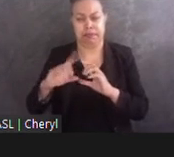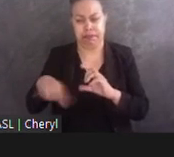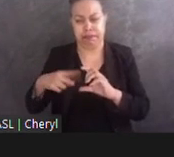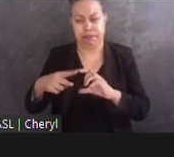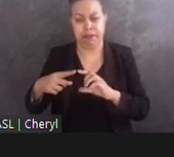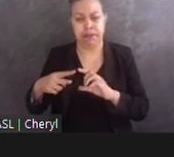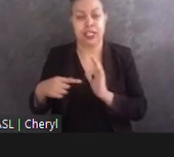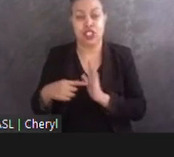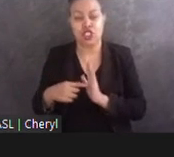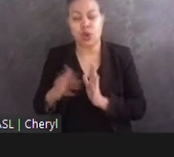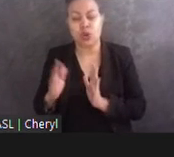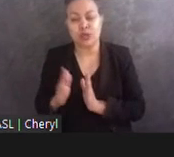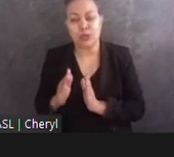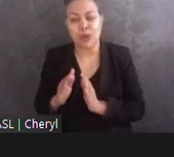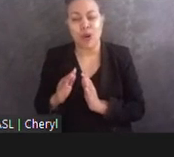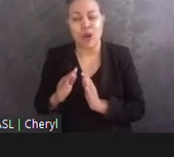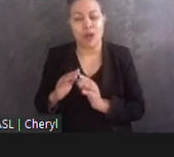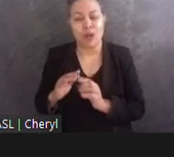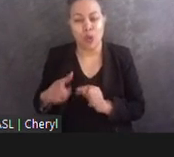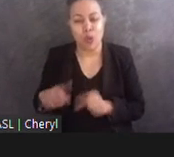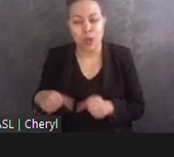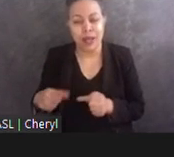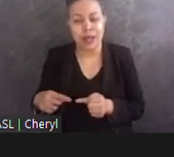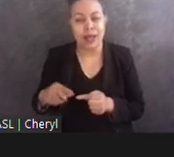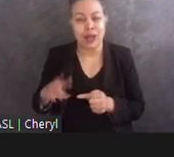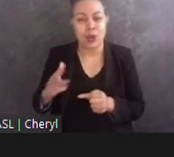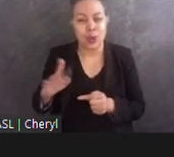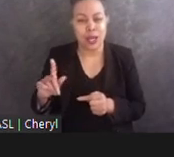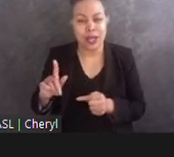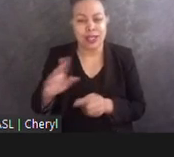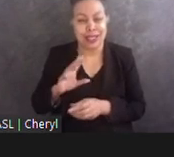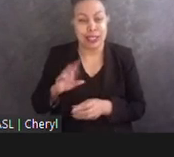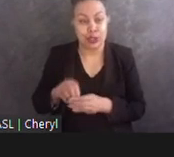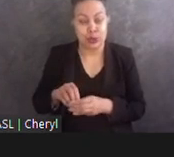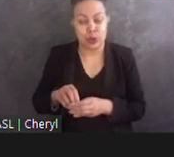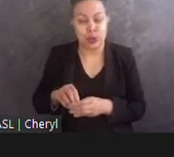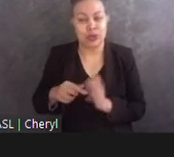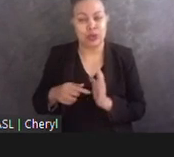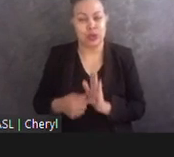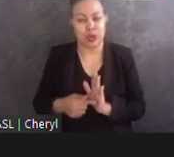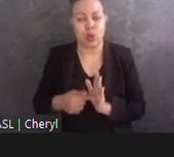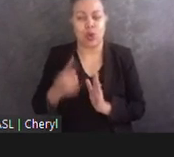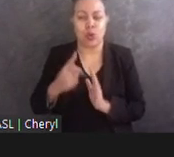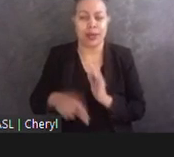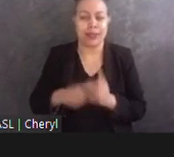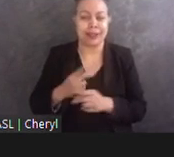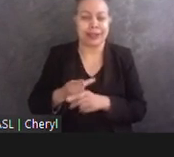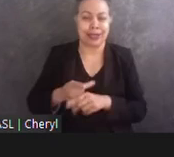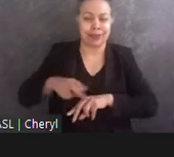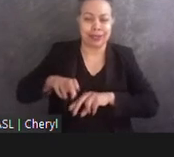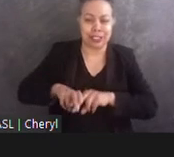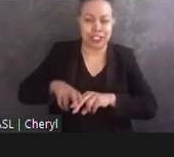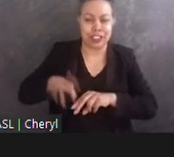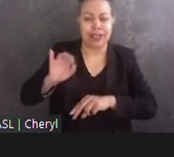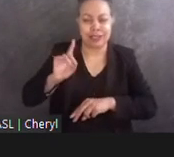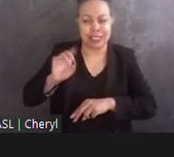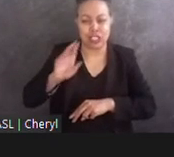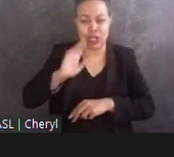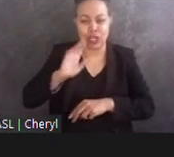wheel or caster that was included as a depiction of one of the types of chairs FDR used with wheels